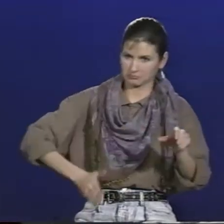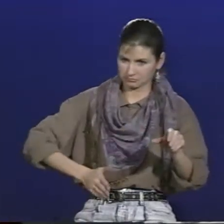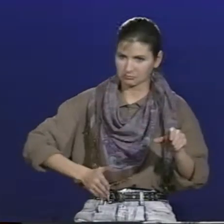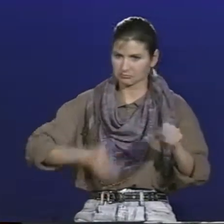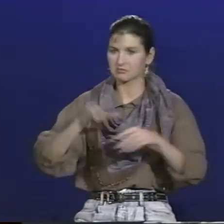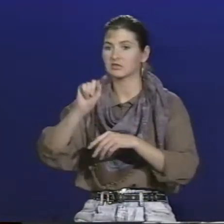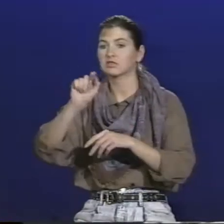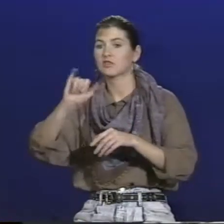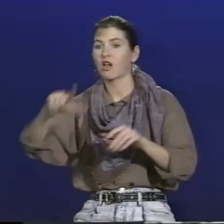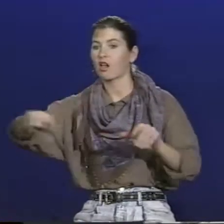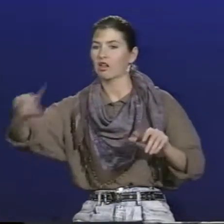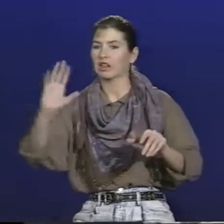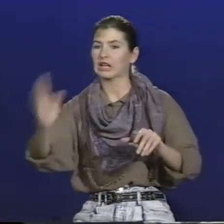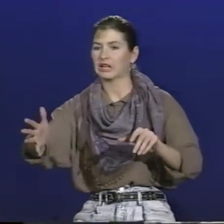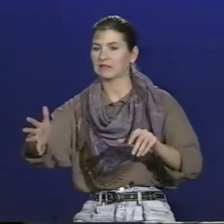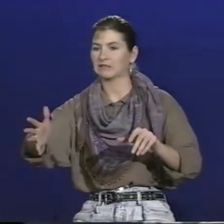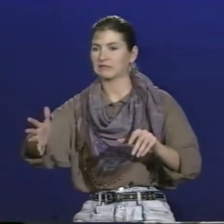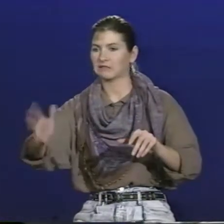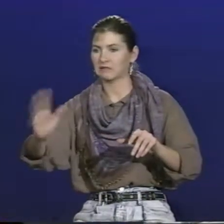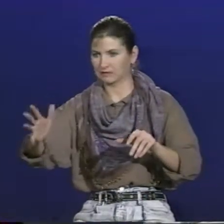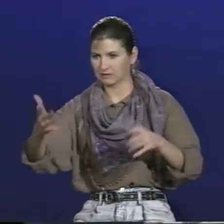Remove the head. And leave the tail.